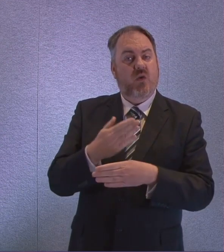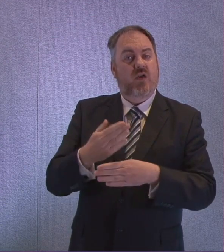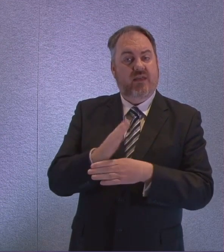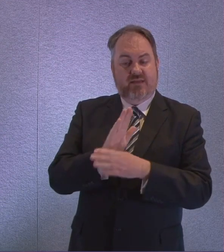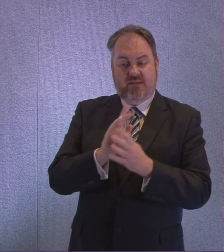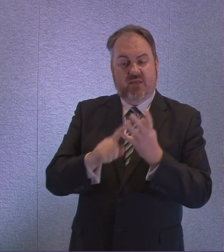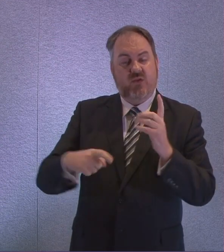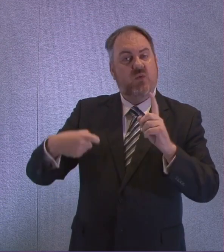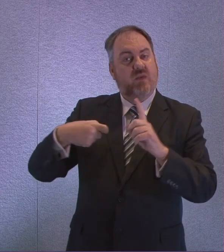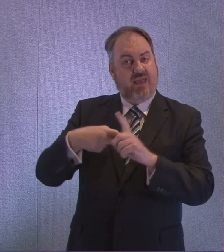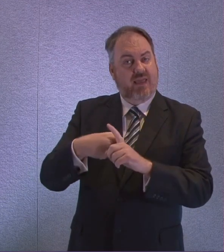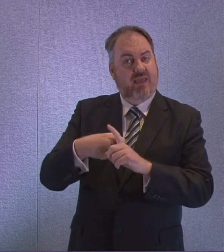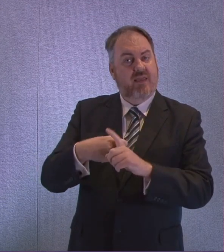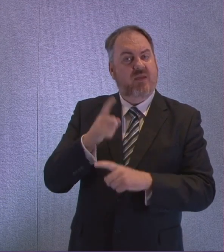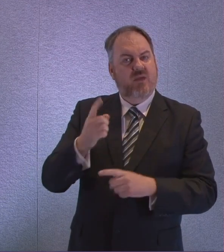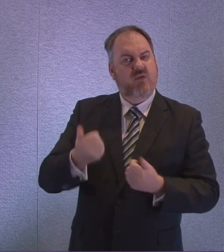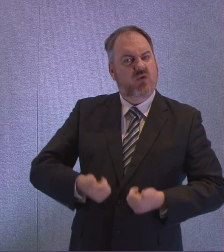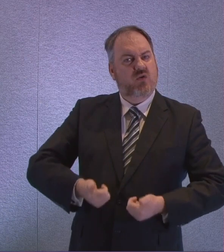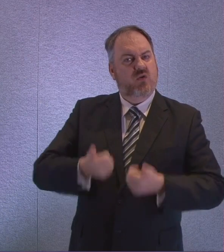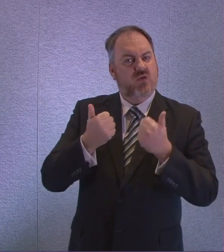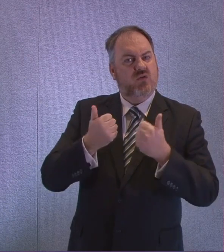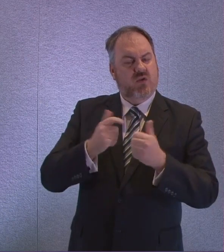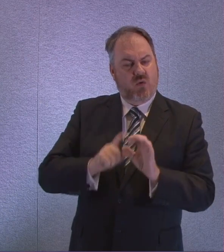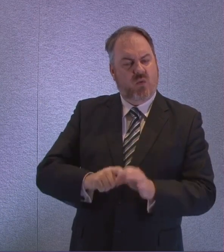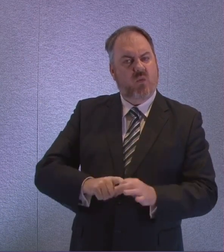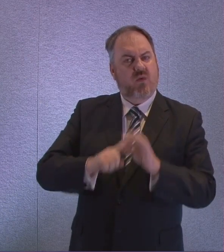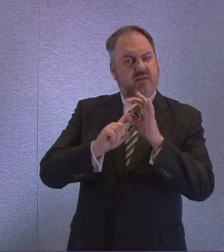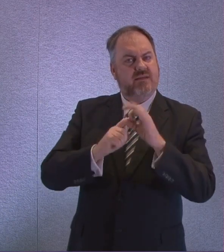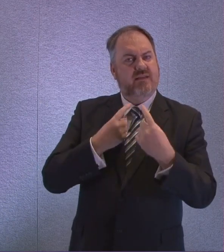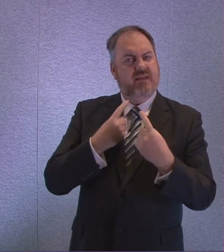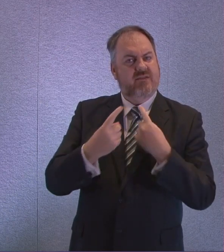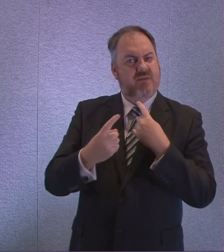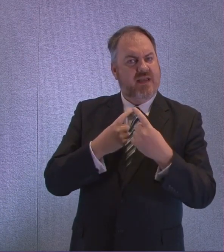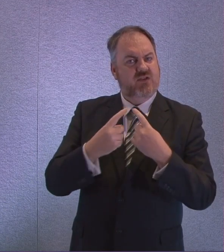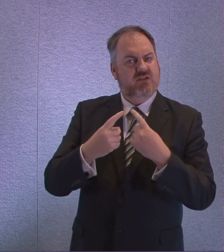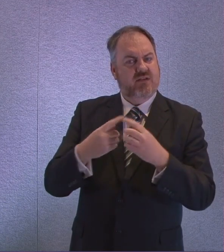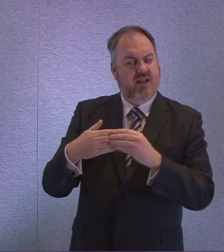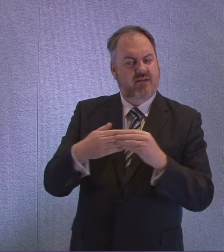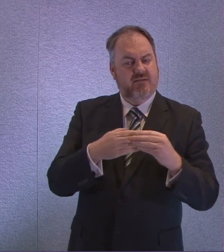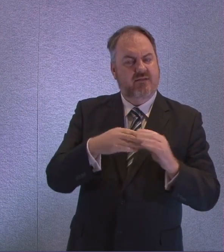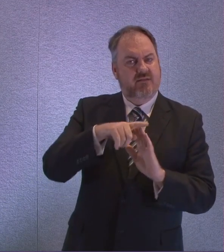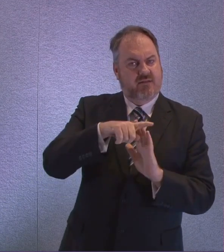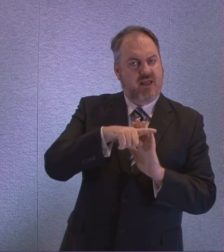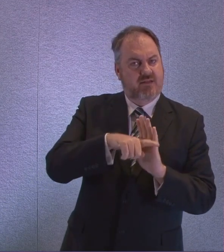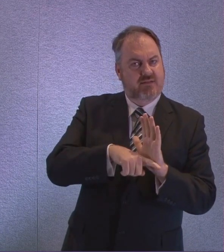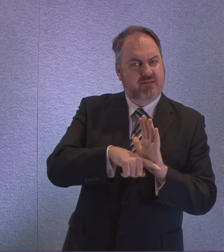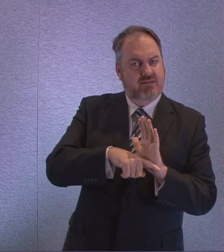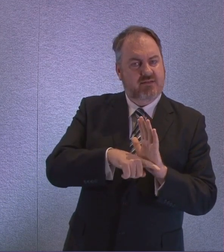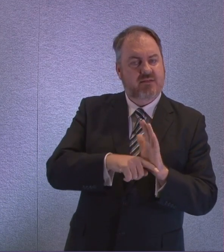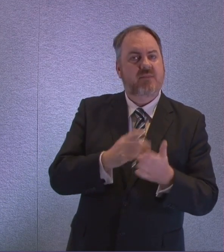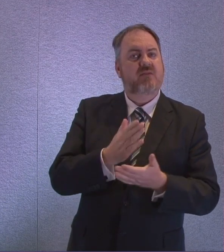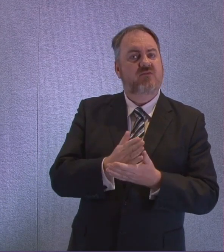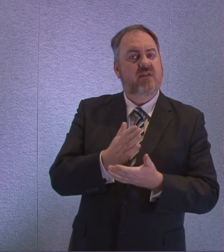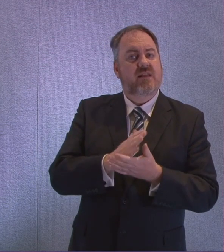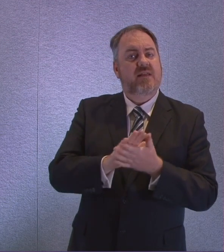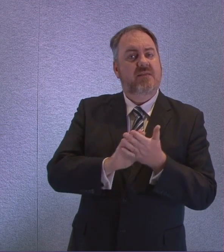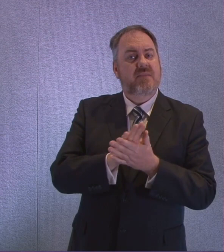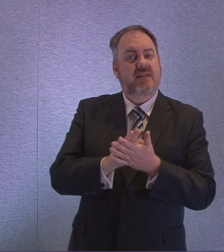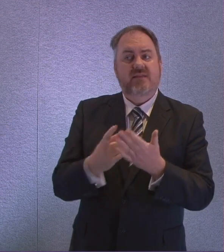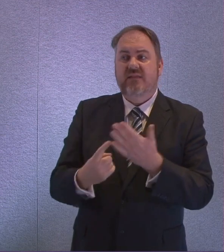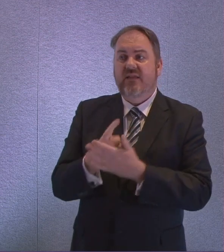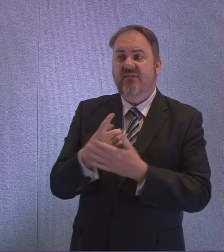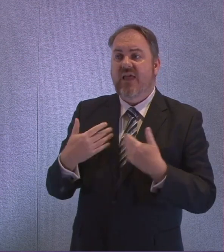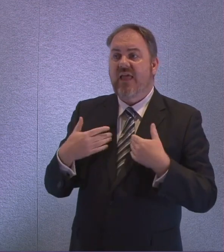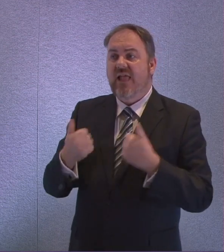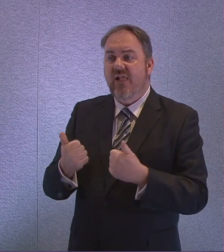being good quality guidance, but it also makes clear that wherever a health or care worker